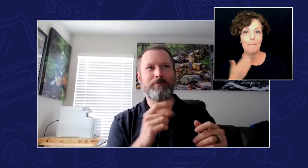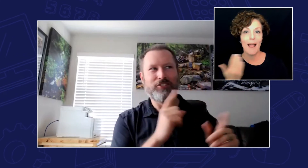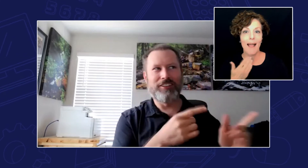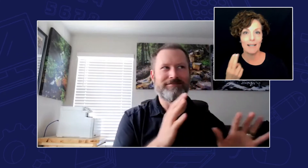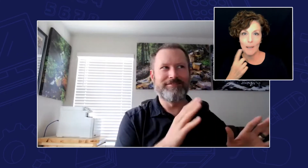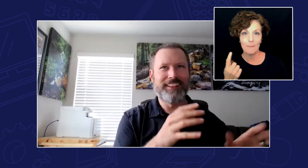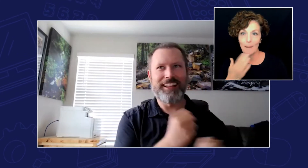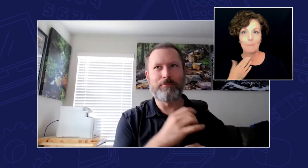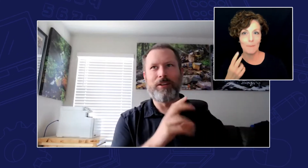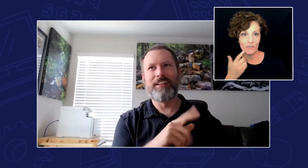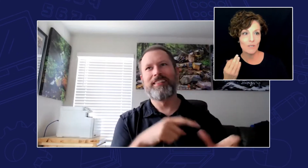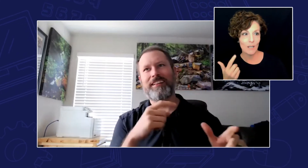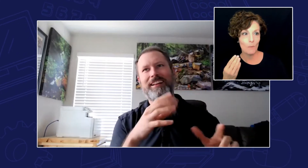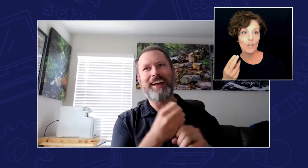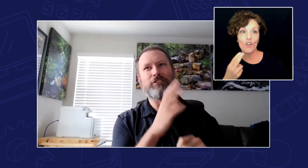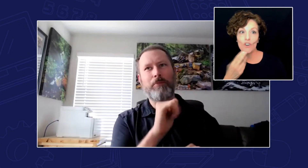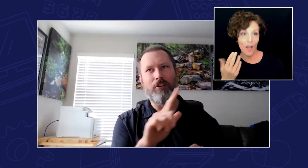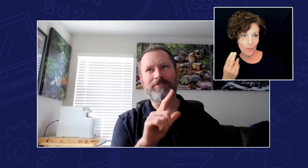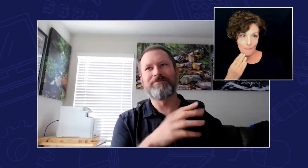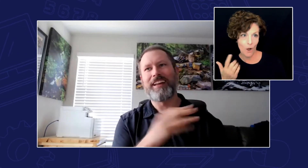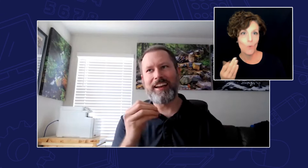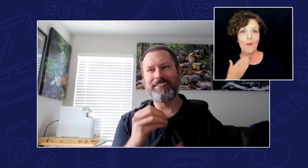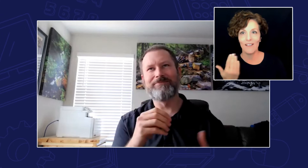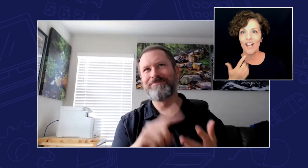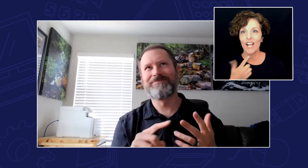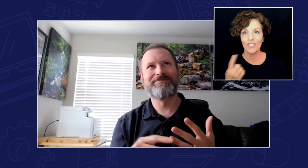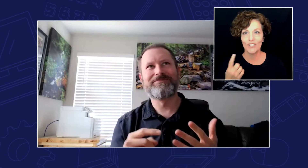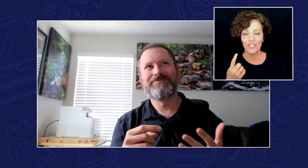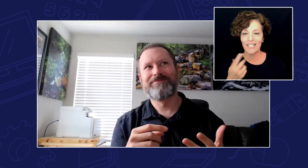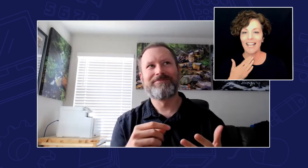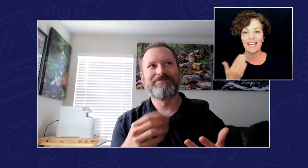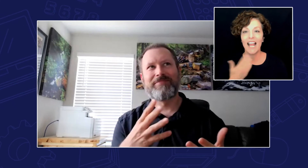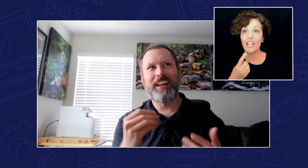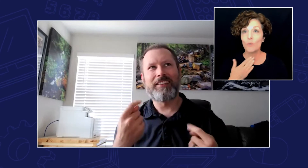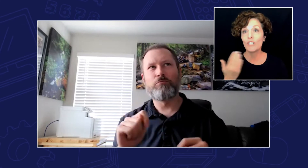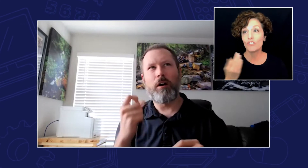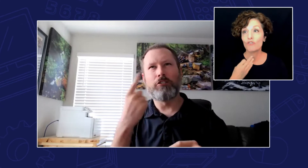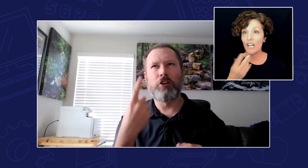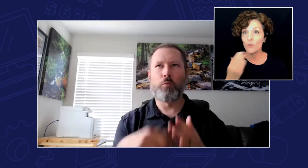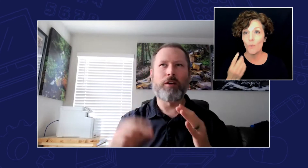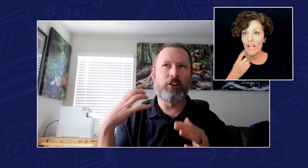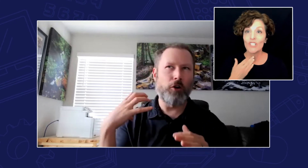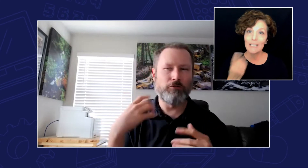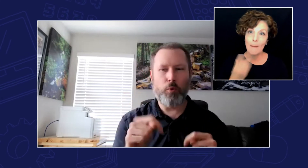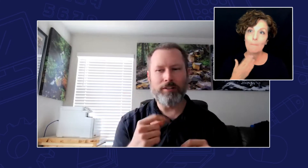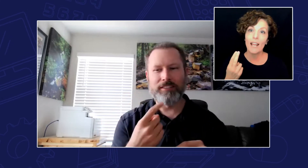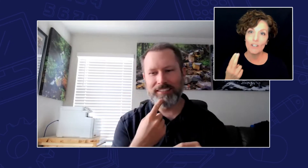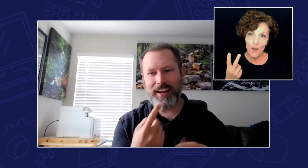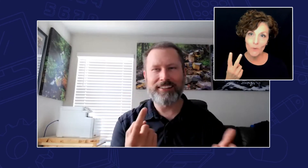peeled to make sure someone's caught the ball or if I should get it and I do that while trying to understand my coach talking to